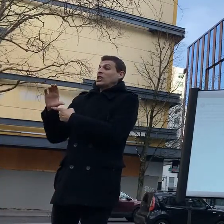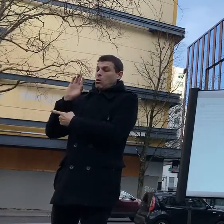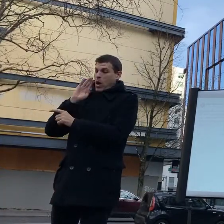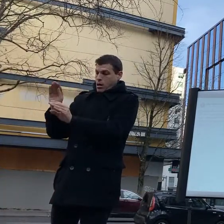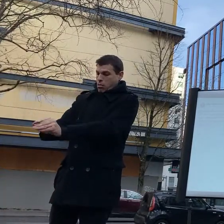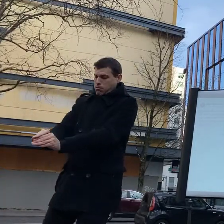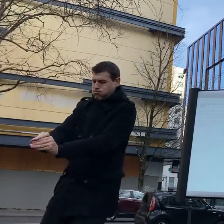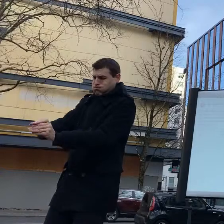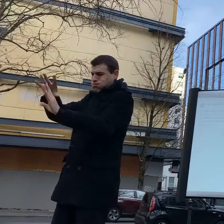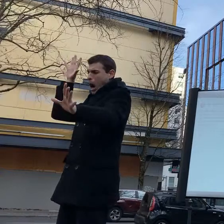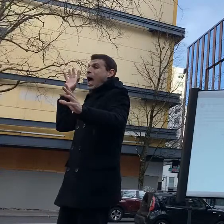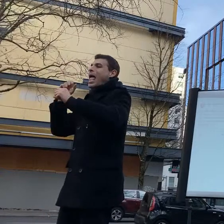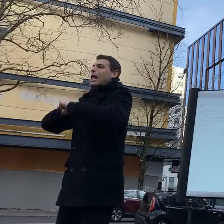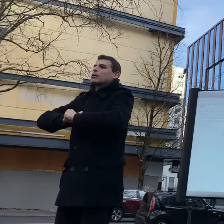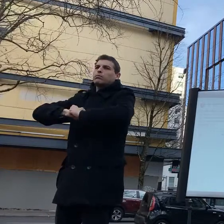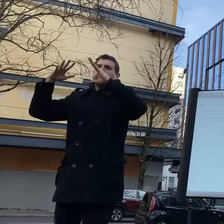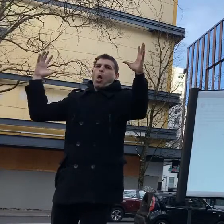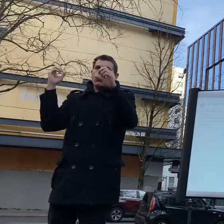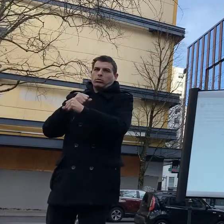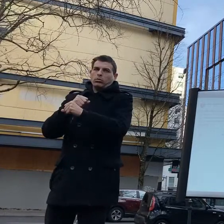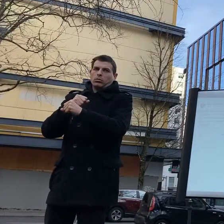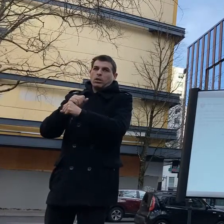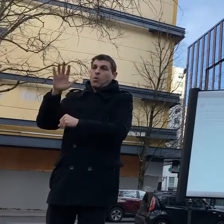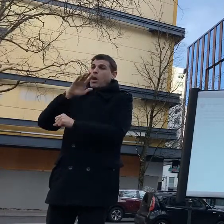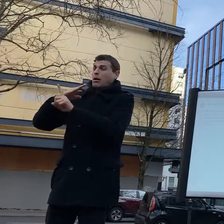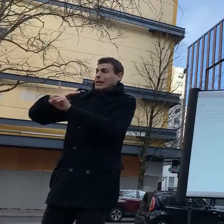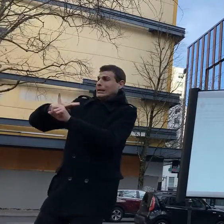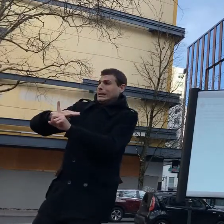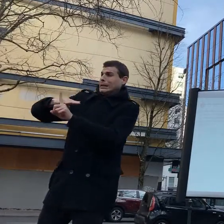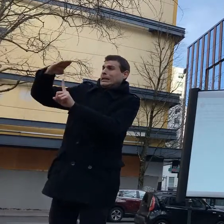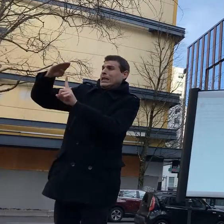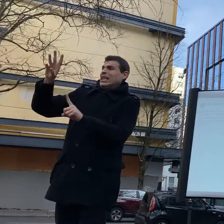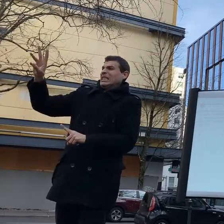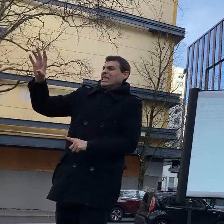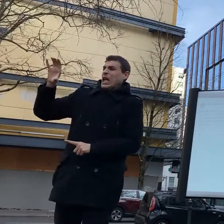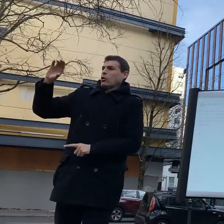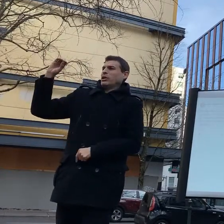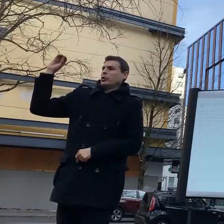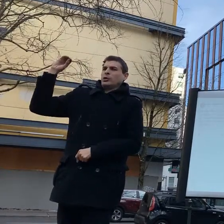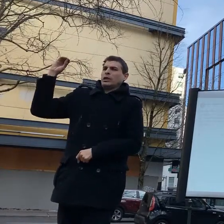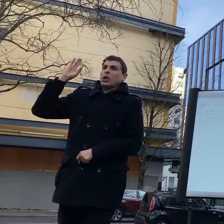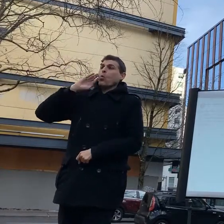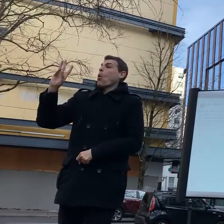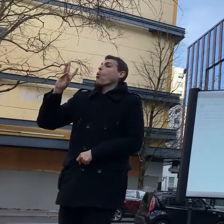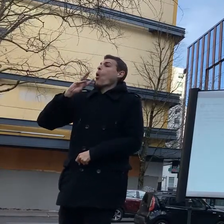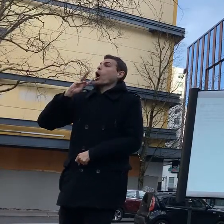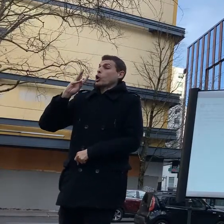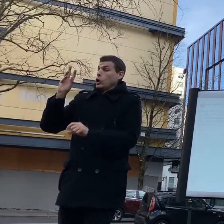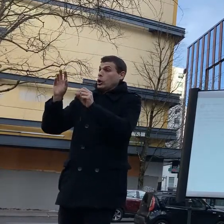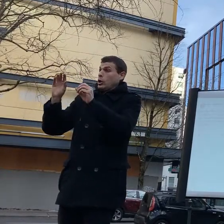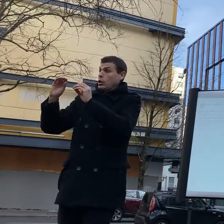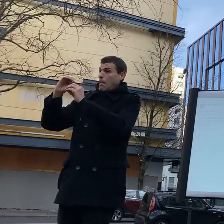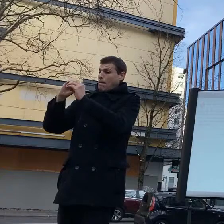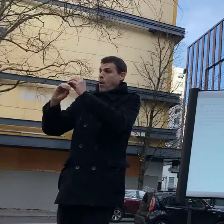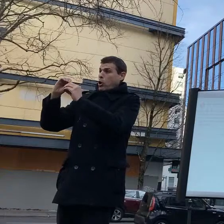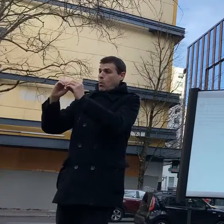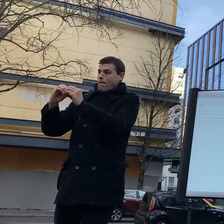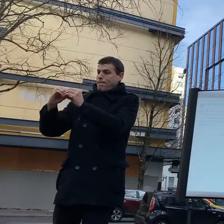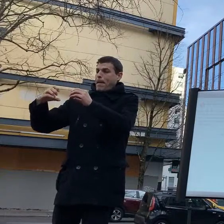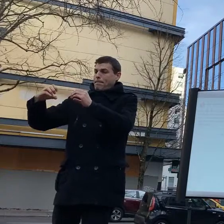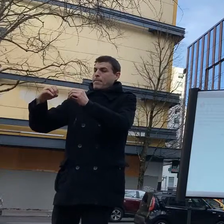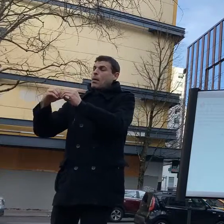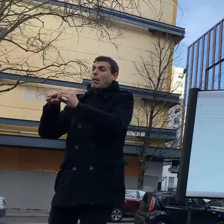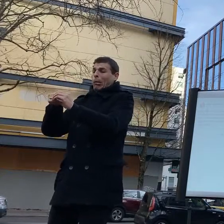it's florette's phone it's on the list of things that they potentially have and in advance